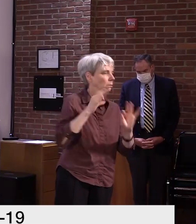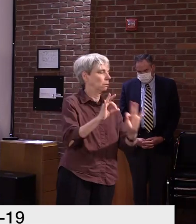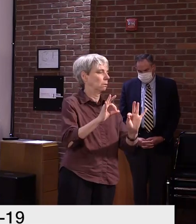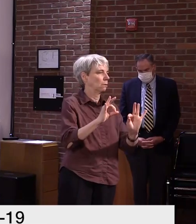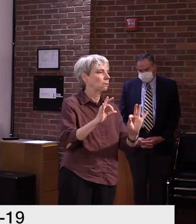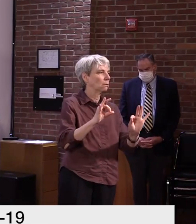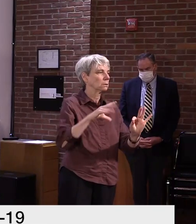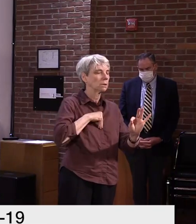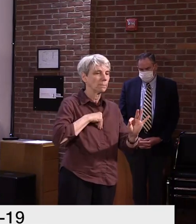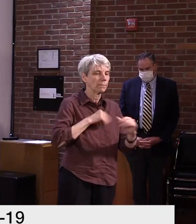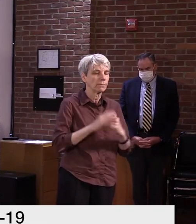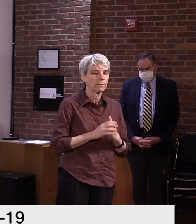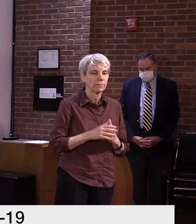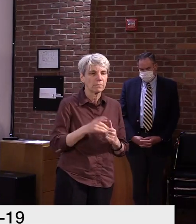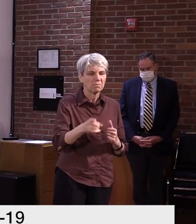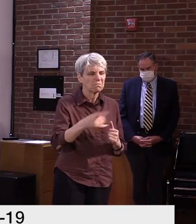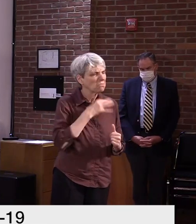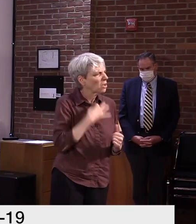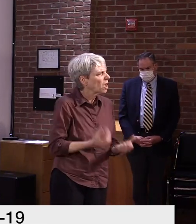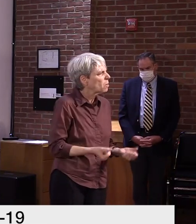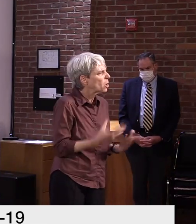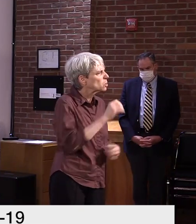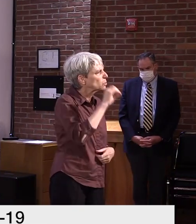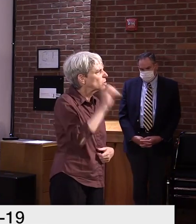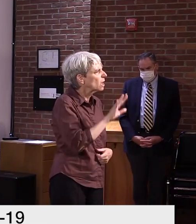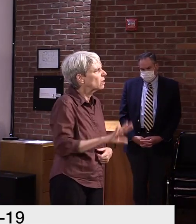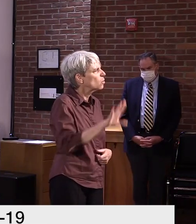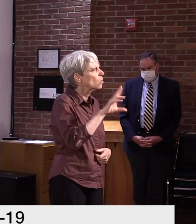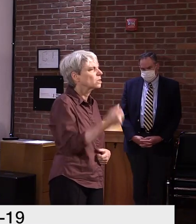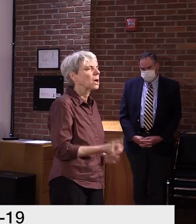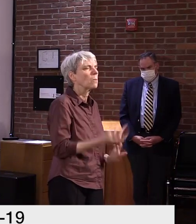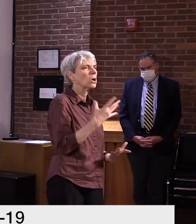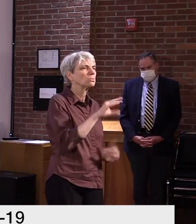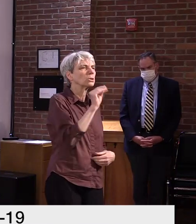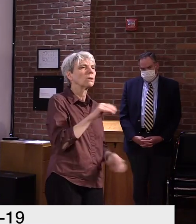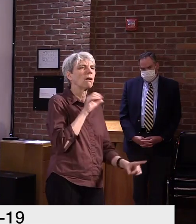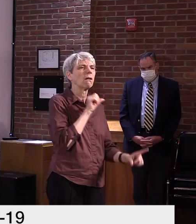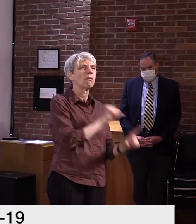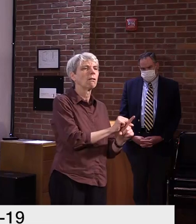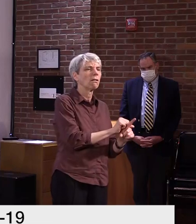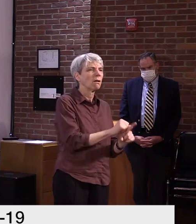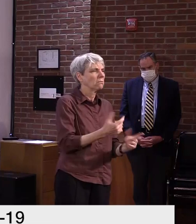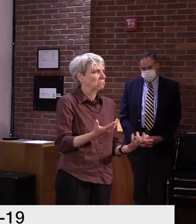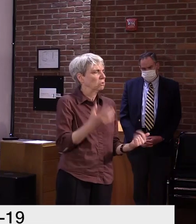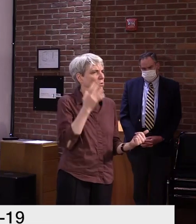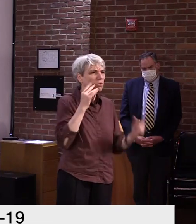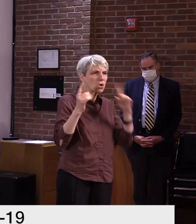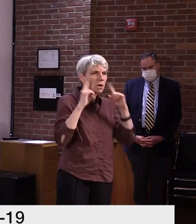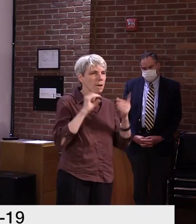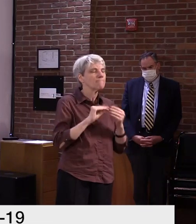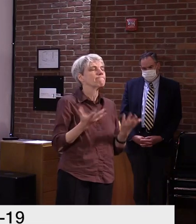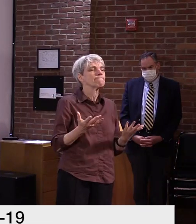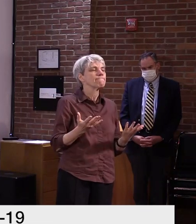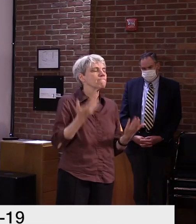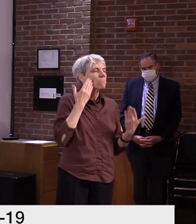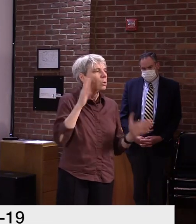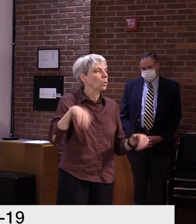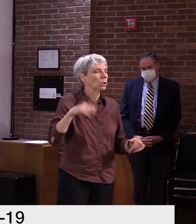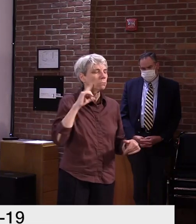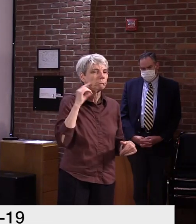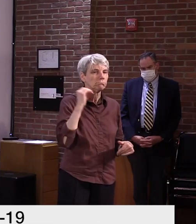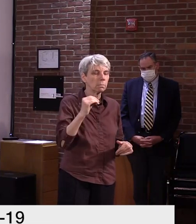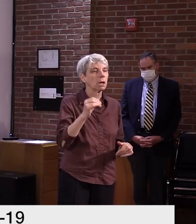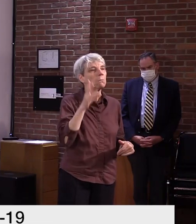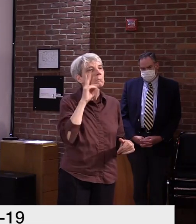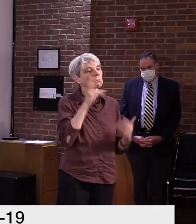claims are across the country? Is that... We don't. We will, yeah, we'll know more. I don't know across the country. We'll know more as